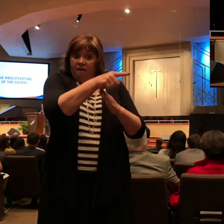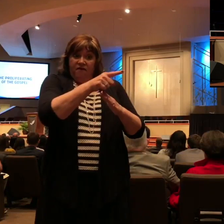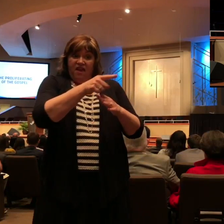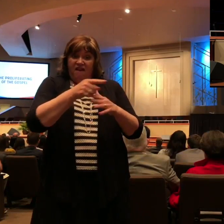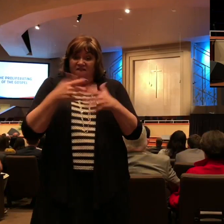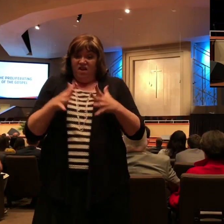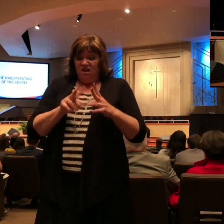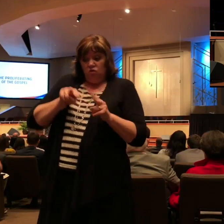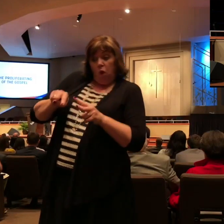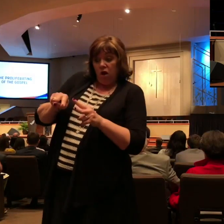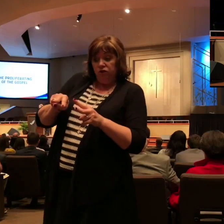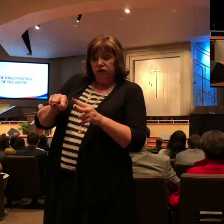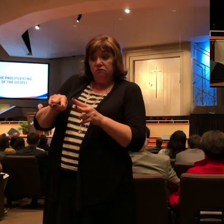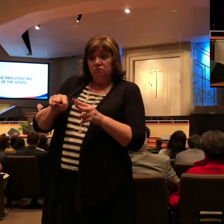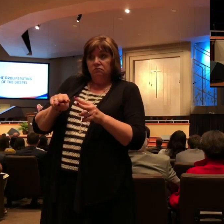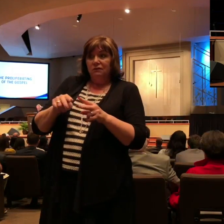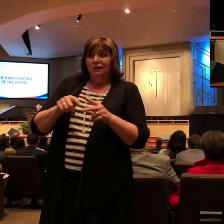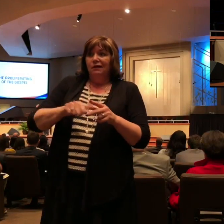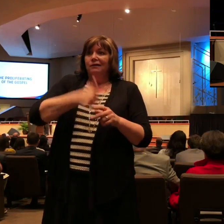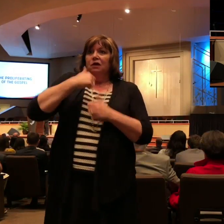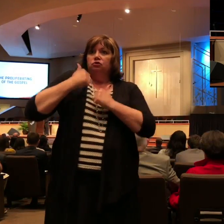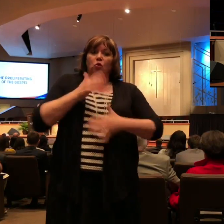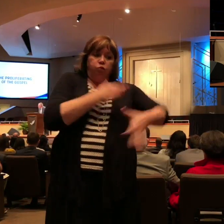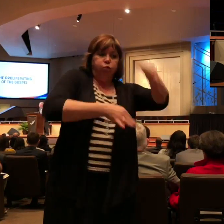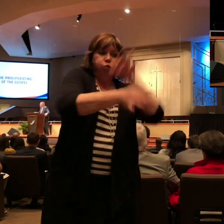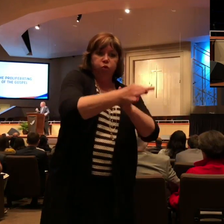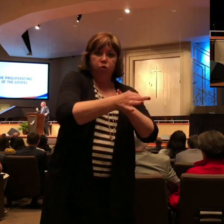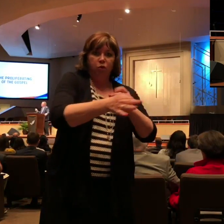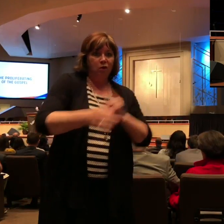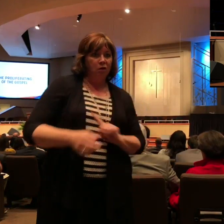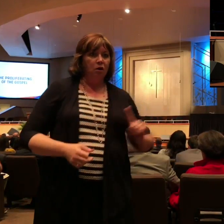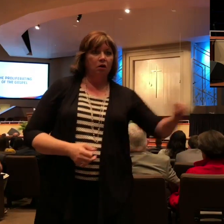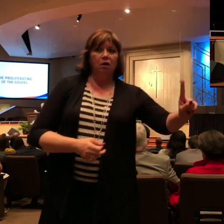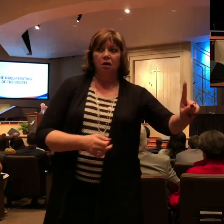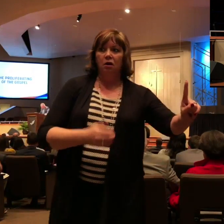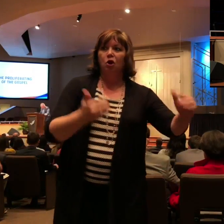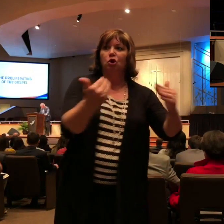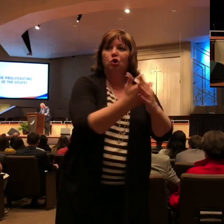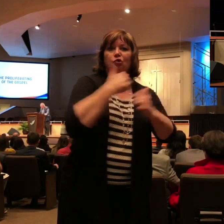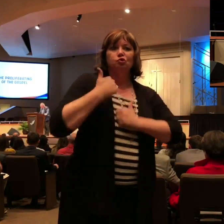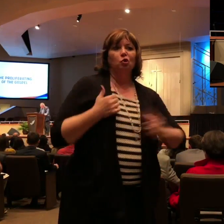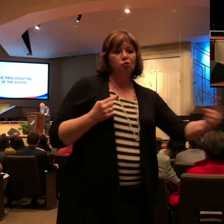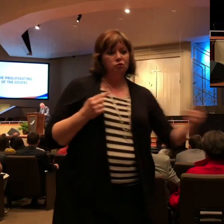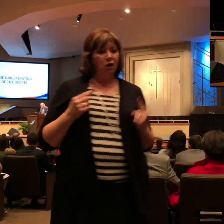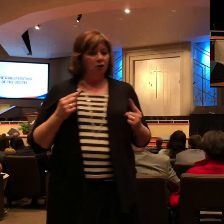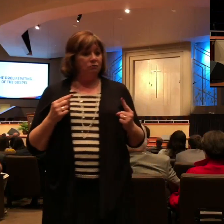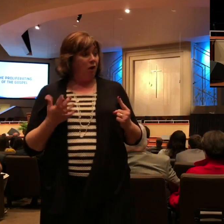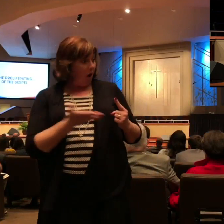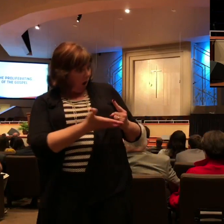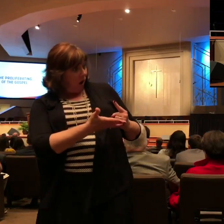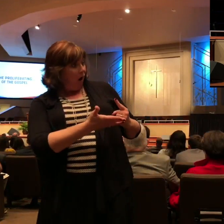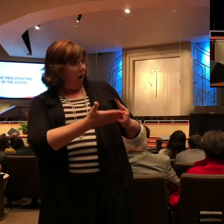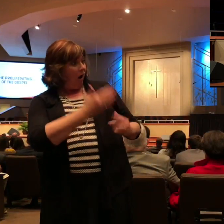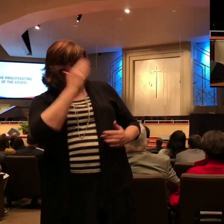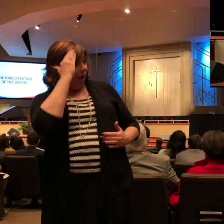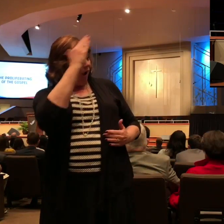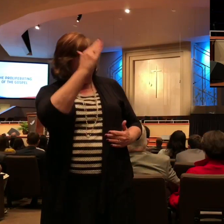And Paul's example was inspiration for people to get involved in doing their part. You see, tonight, every believer